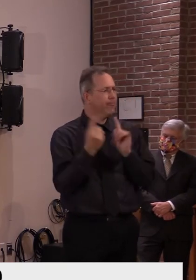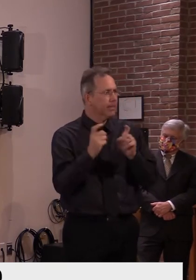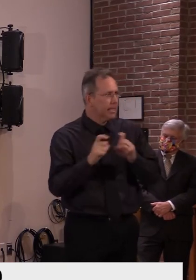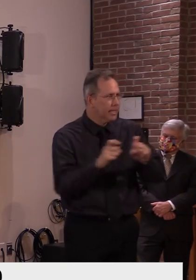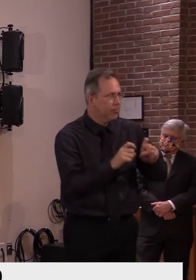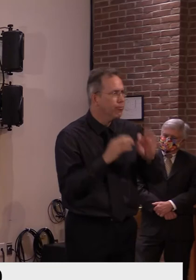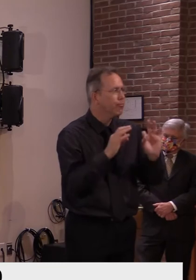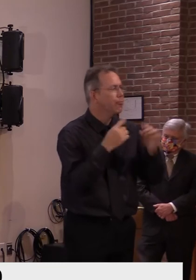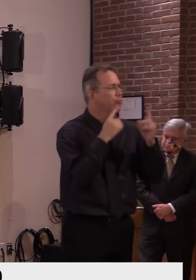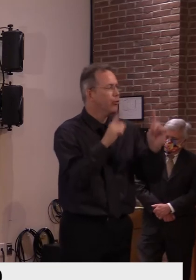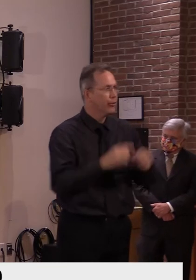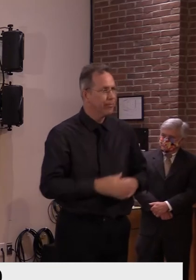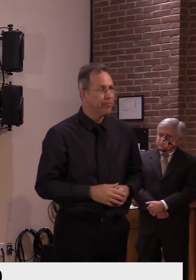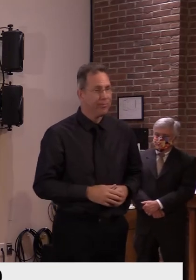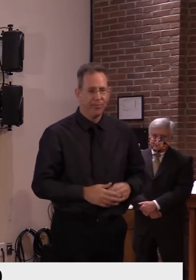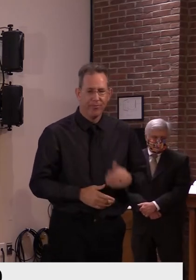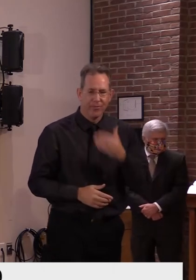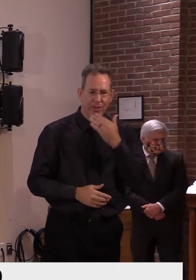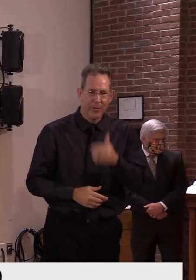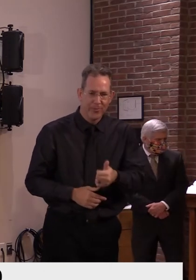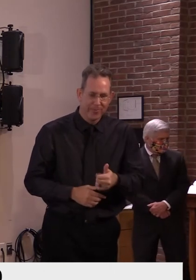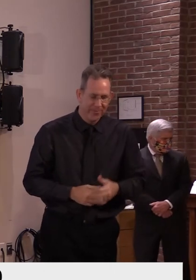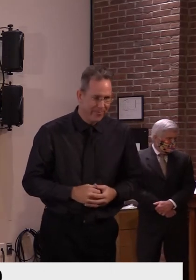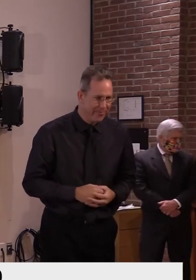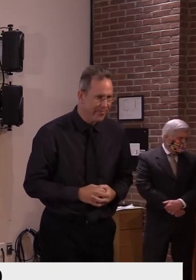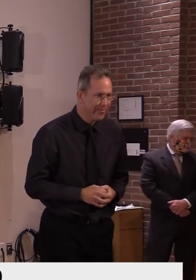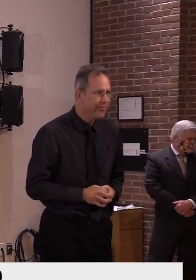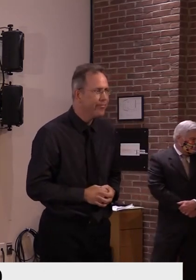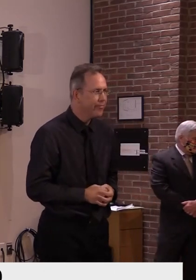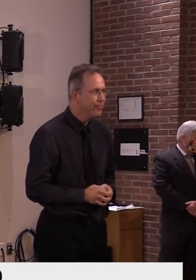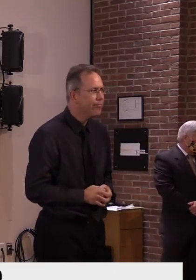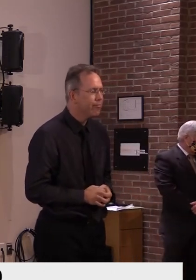Thank you. Thank you, Derek. Seven days.